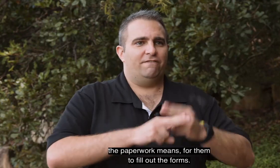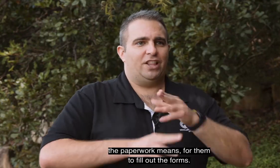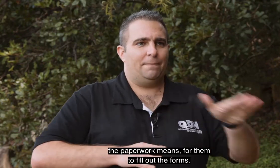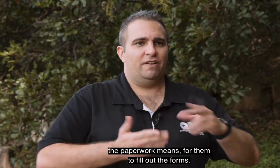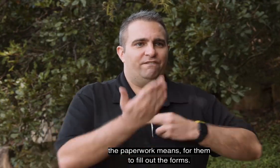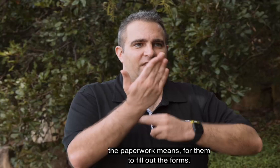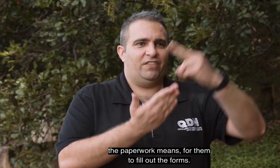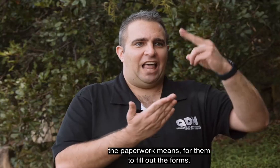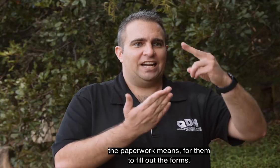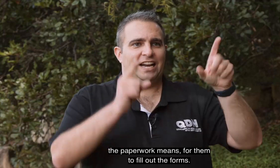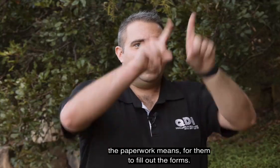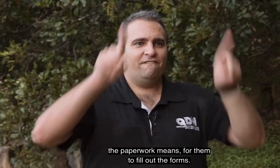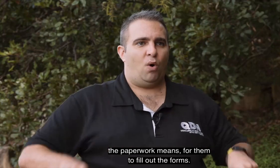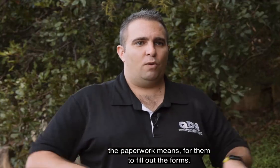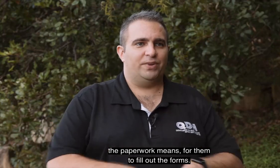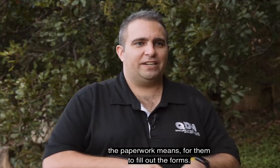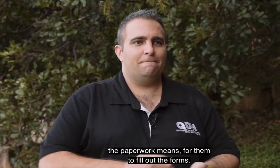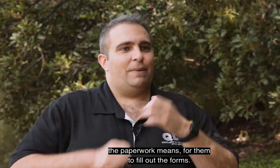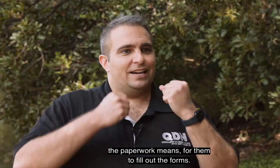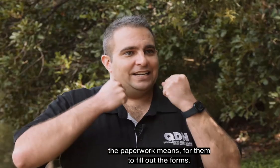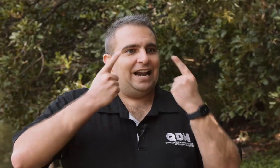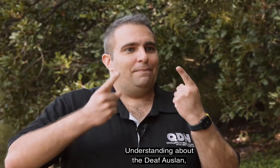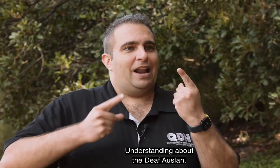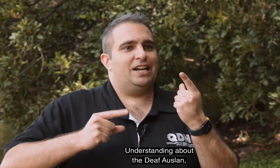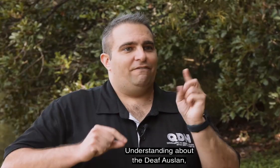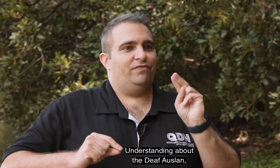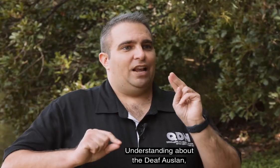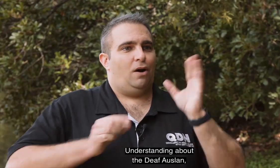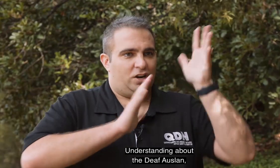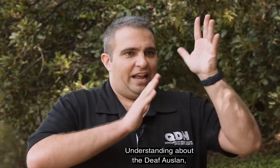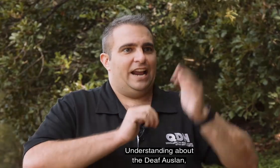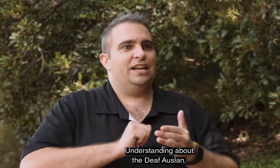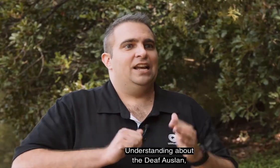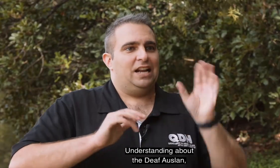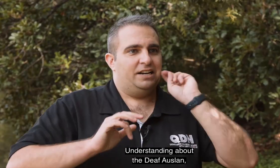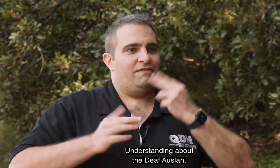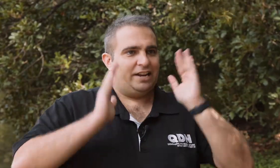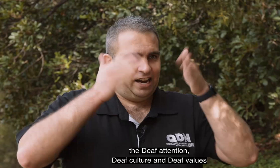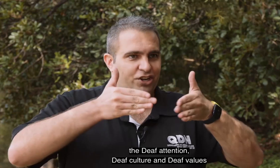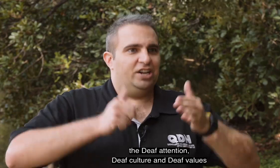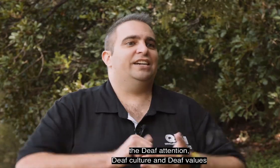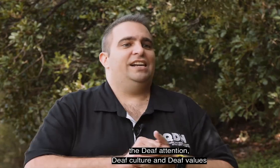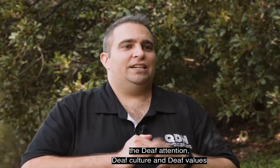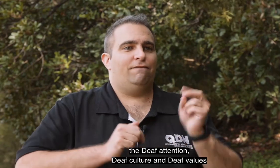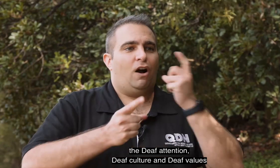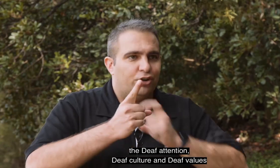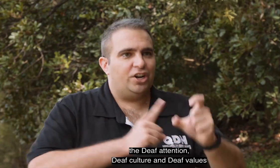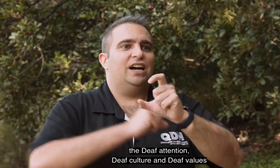for them to fill out the forms. Understanding about the deaf Auslan, the deaf attention, deaf culture